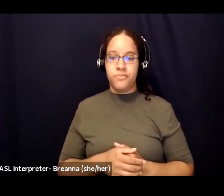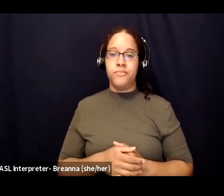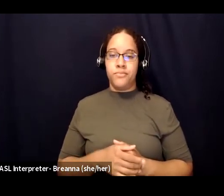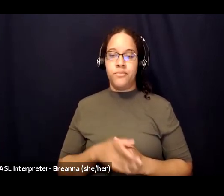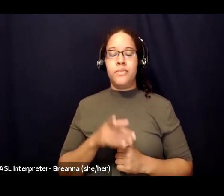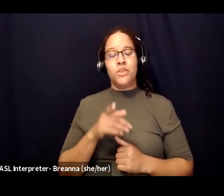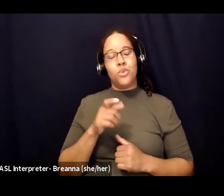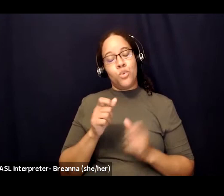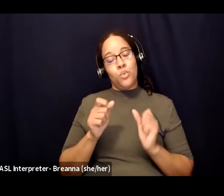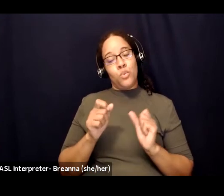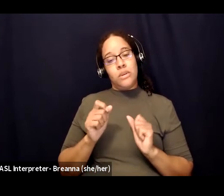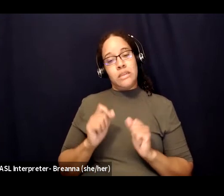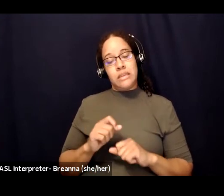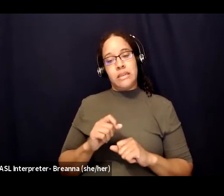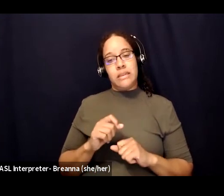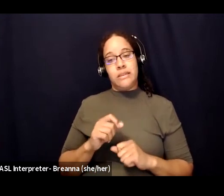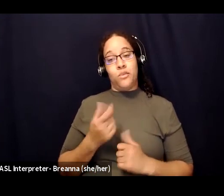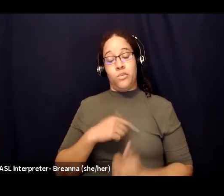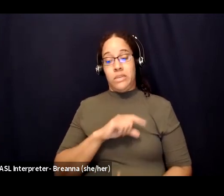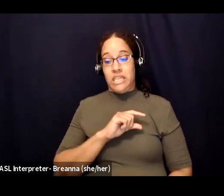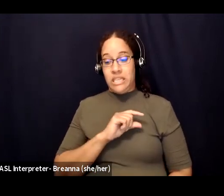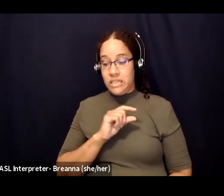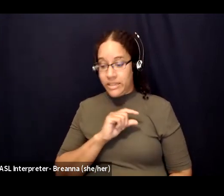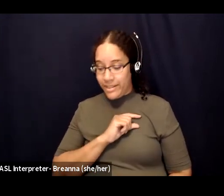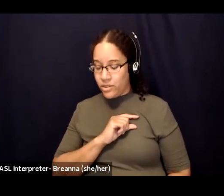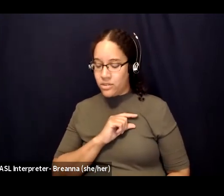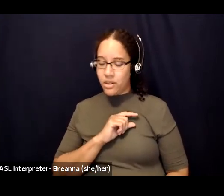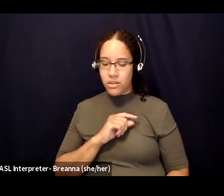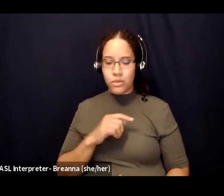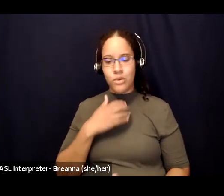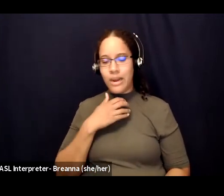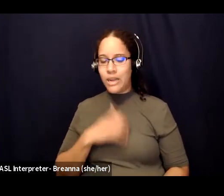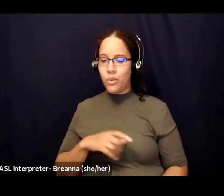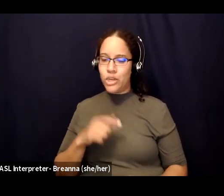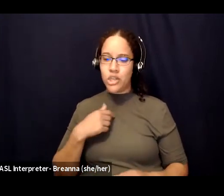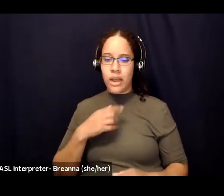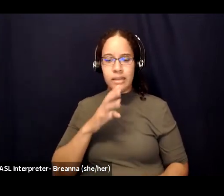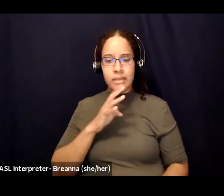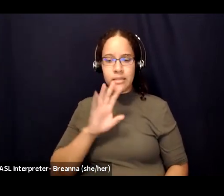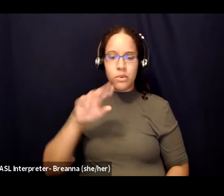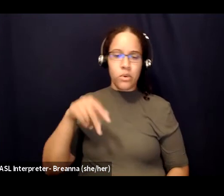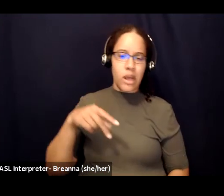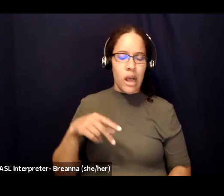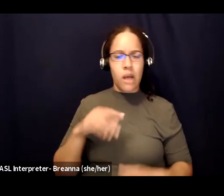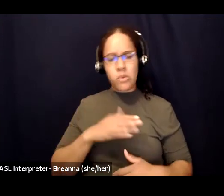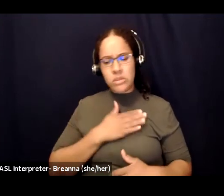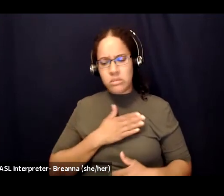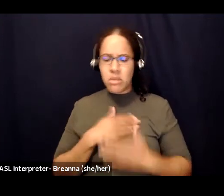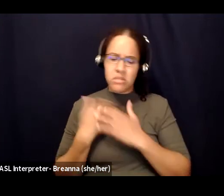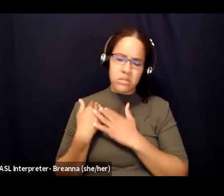sometimes become responsive oh i wish i would have spoke up or oh it was my responsibility to stop that person from hurting you whatever